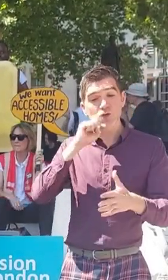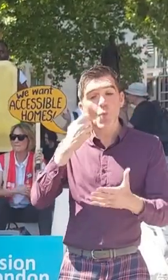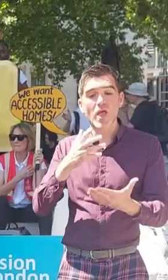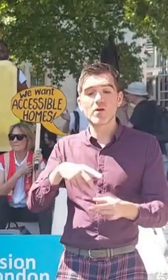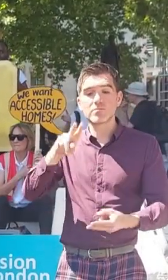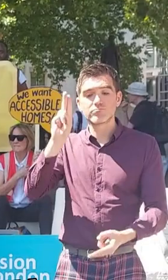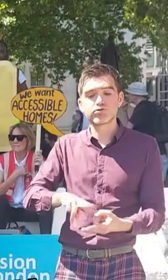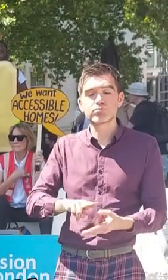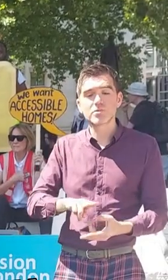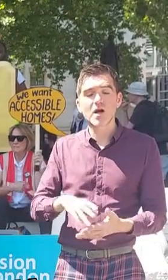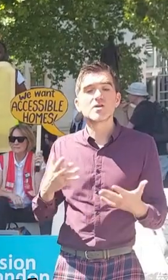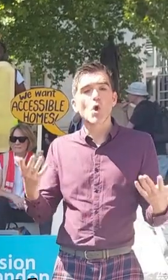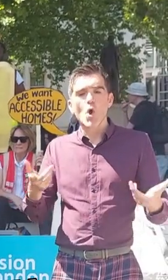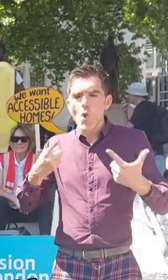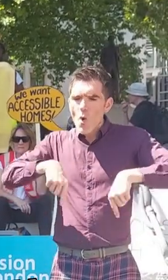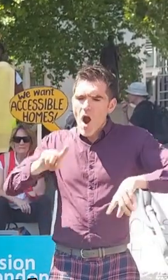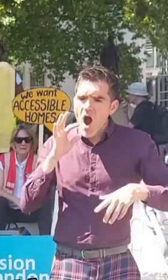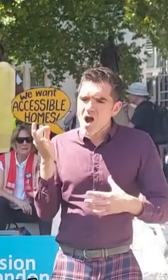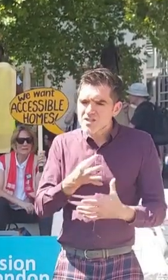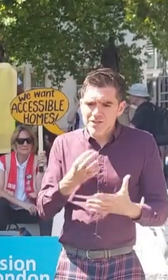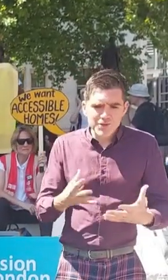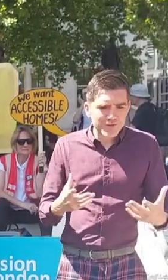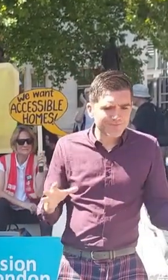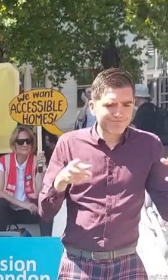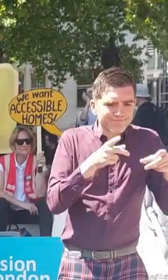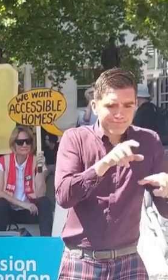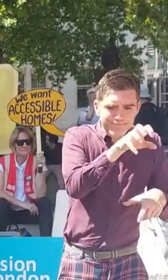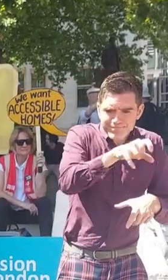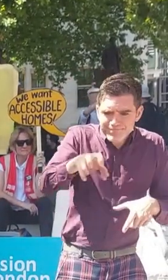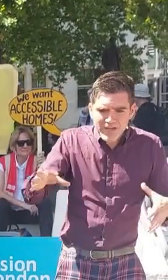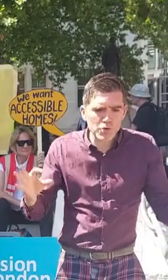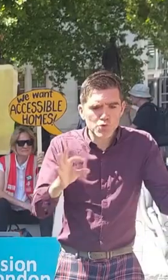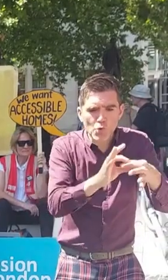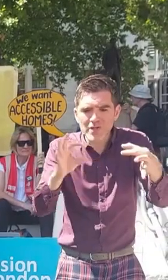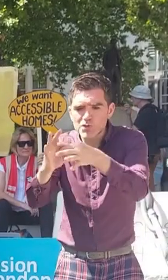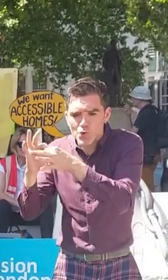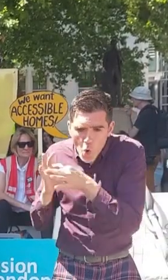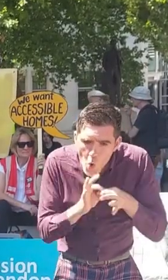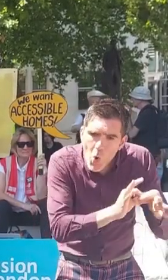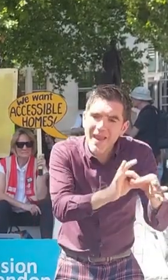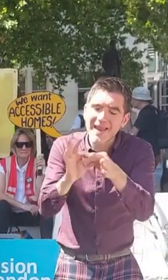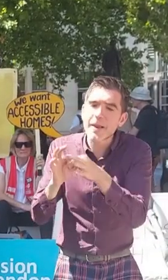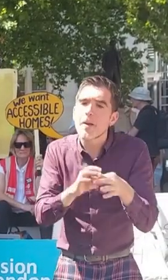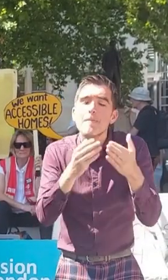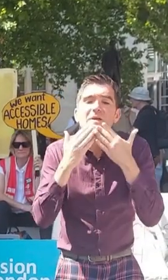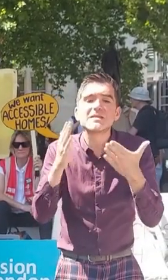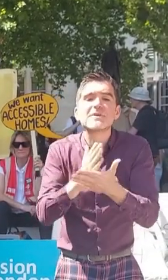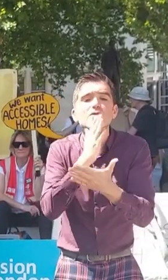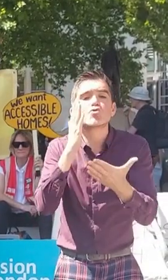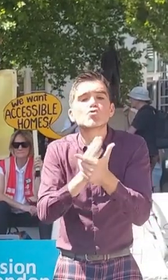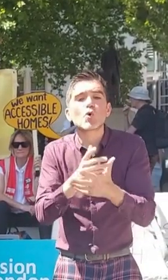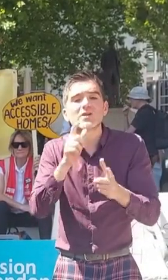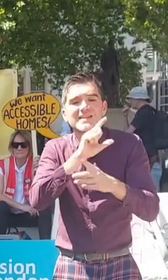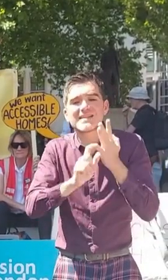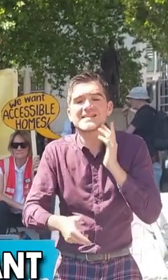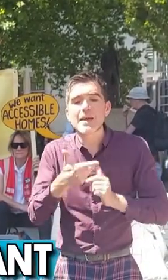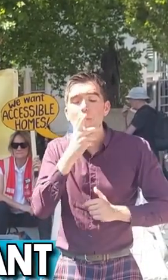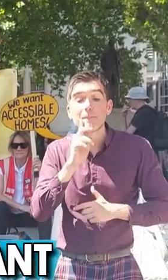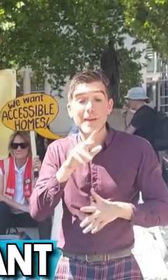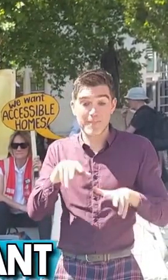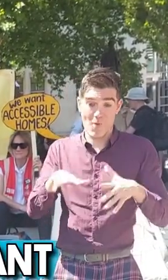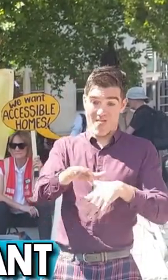asking you now to join up the dots. Please, make disabled people visible in your planning.